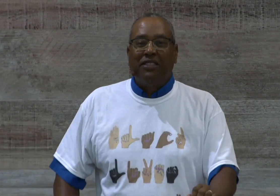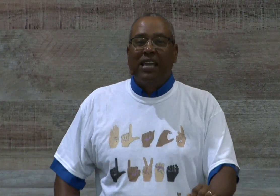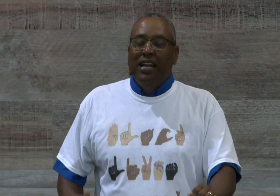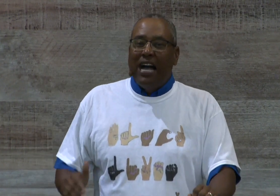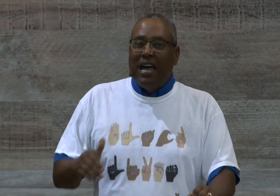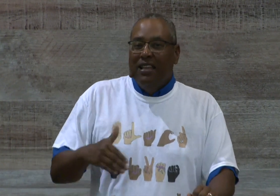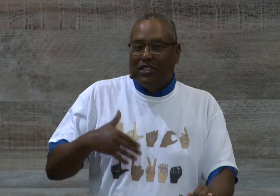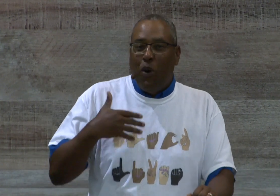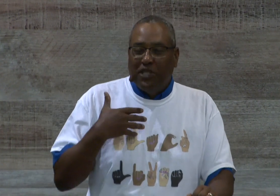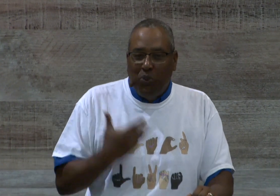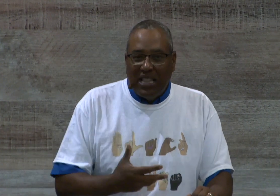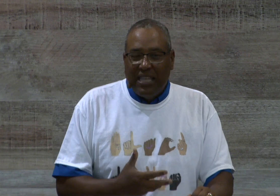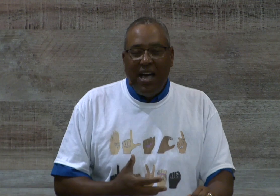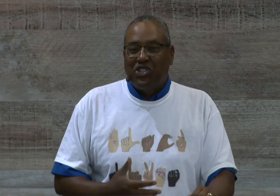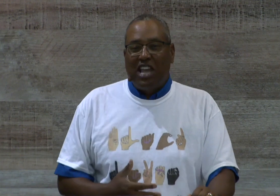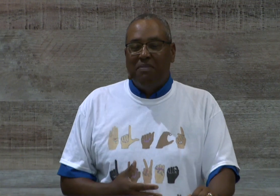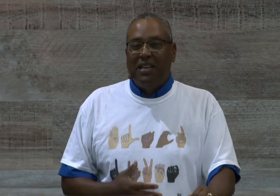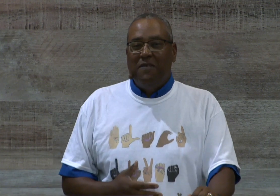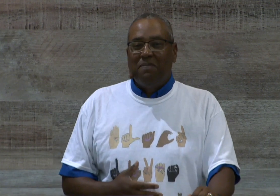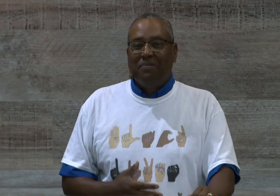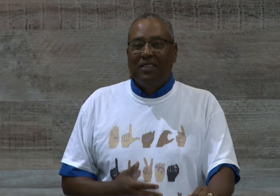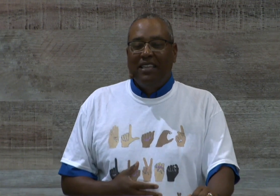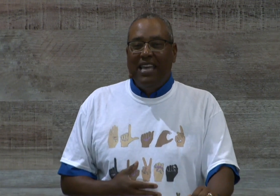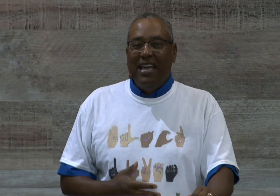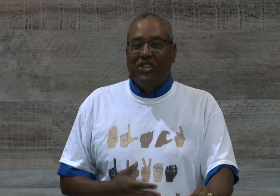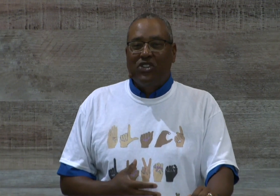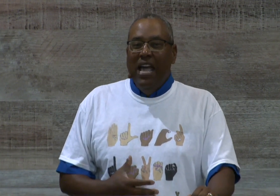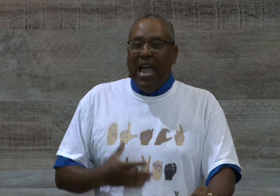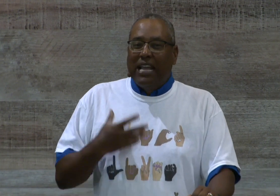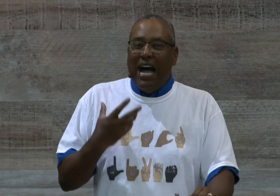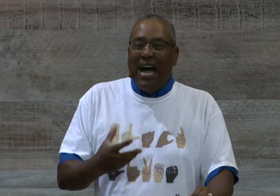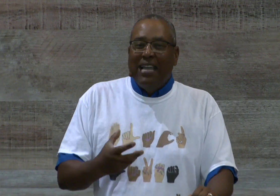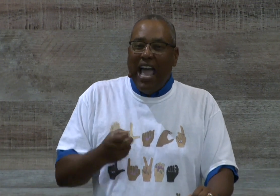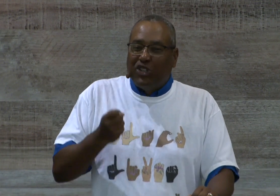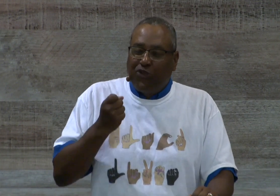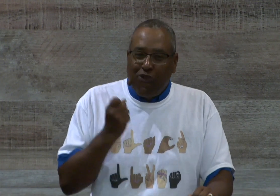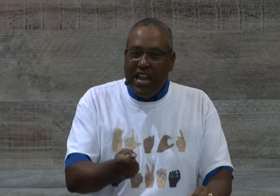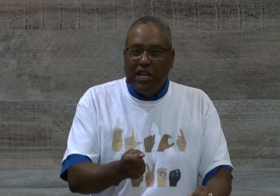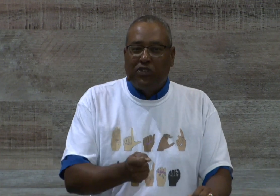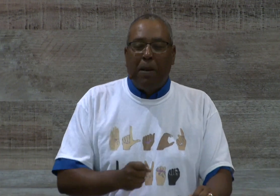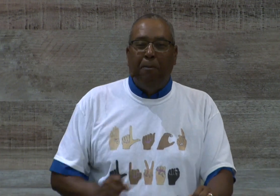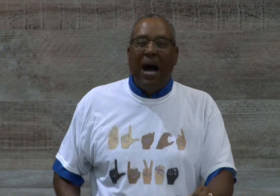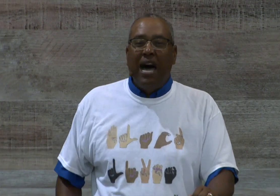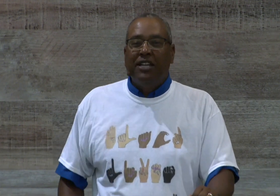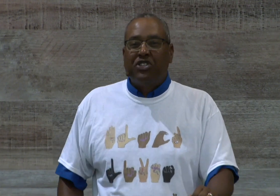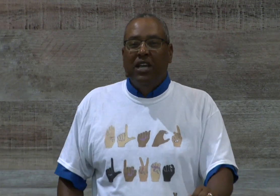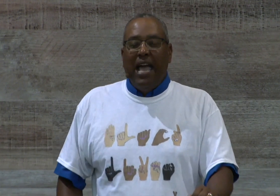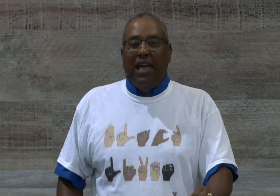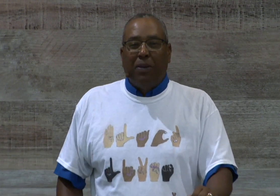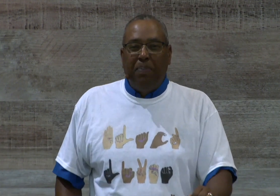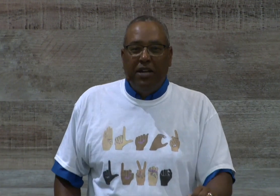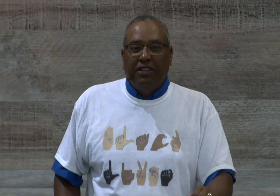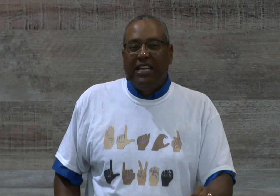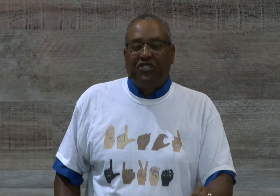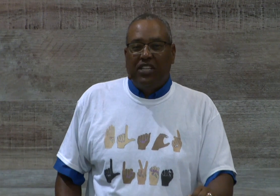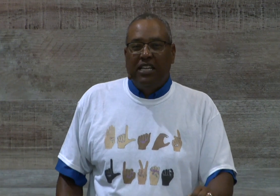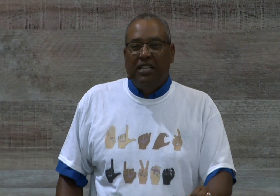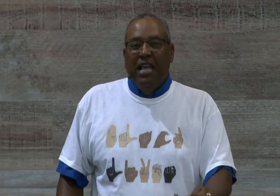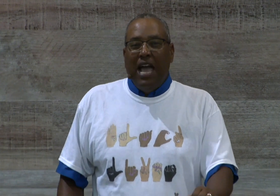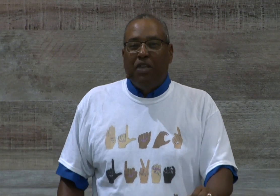God is always with us. Amen? Yes. And God has freed us from the bondage and the penalty of sin and the